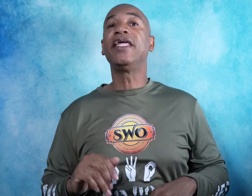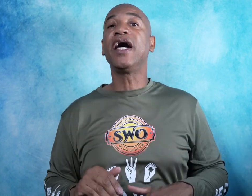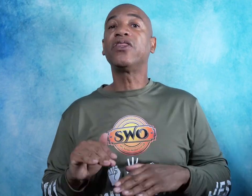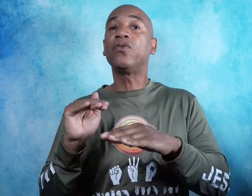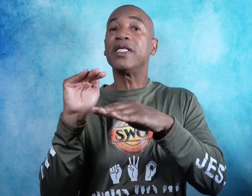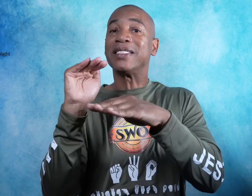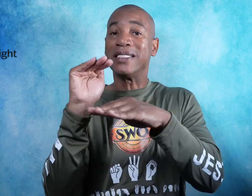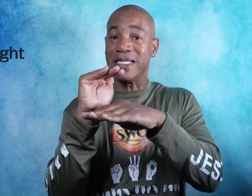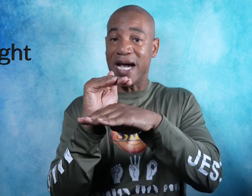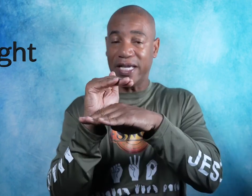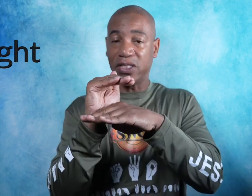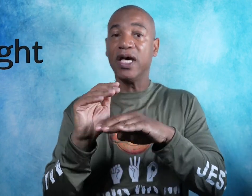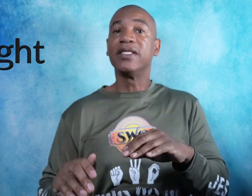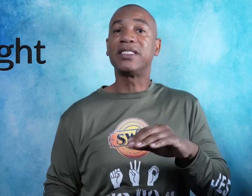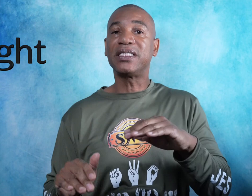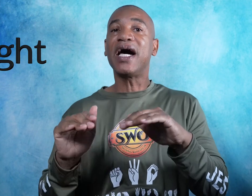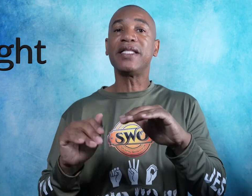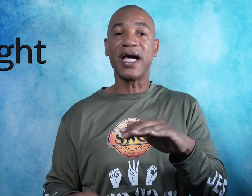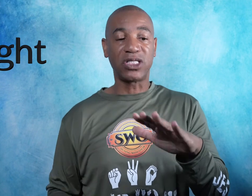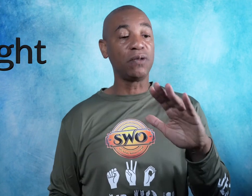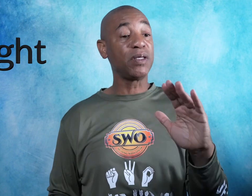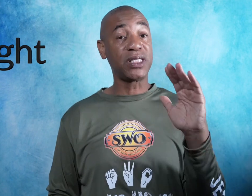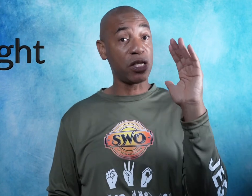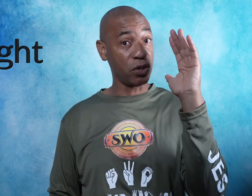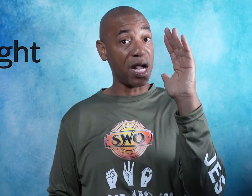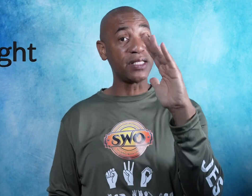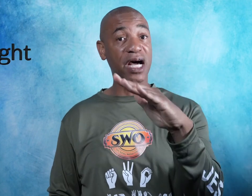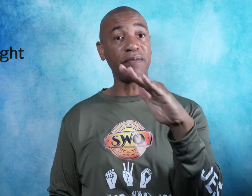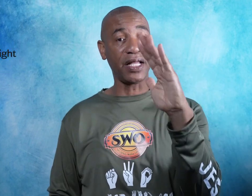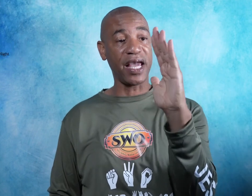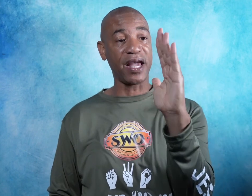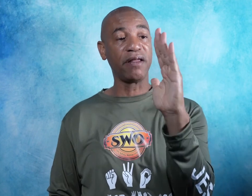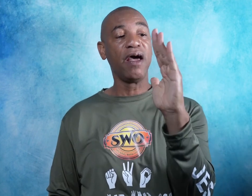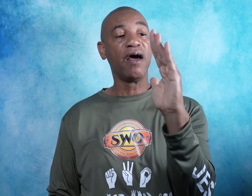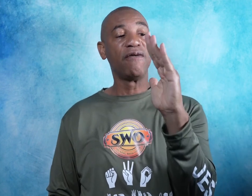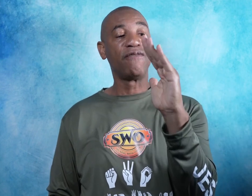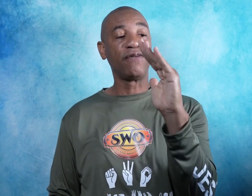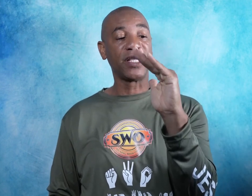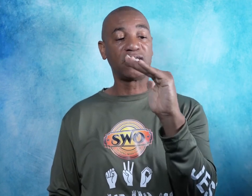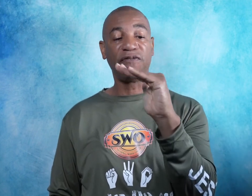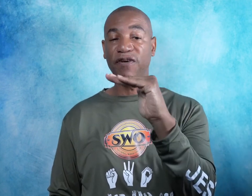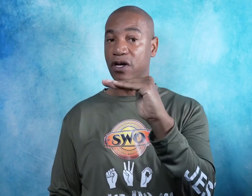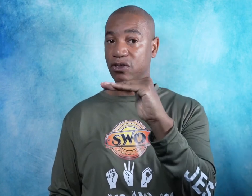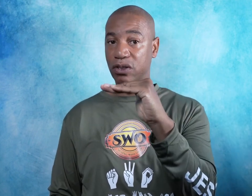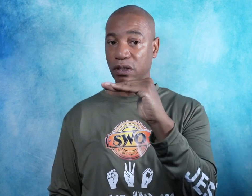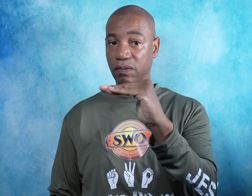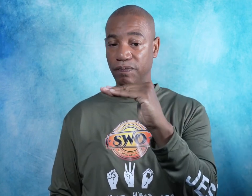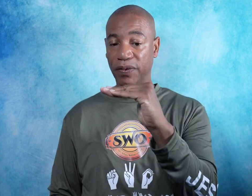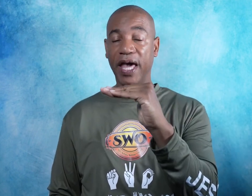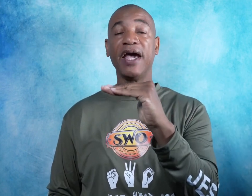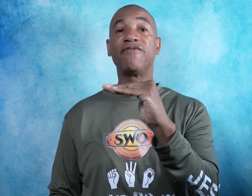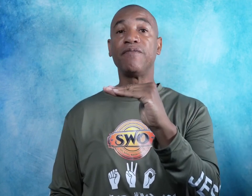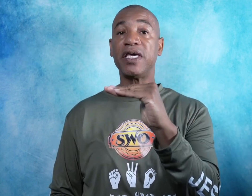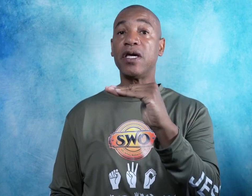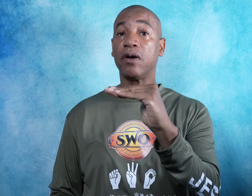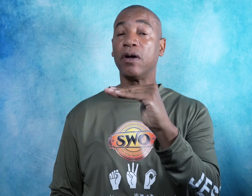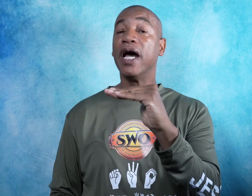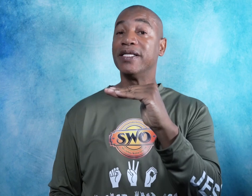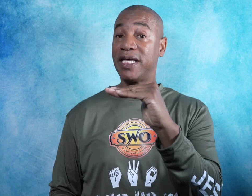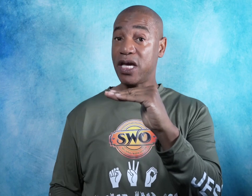And the other one is night. To sign night simply take your non-dominant hand. Flex the fingers. And from here take